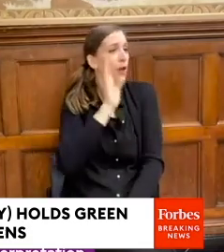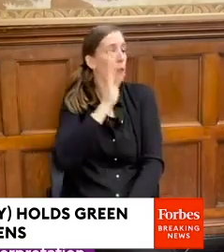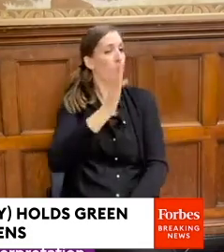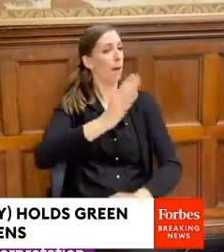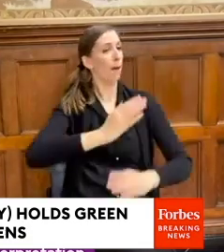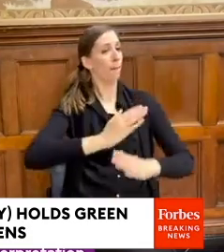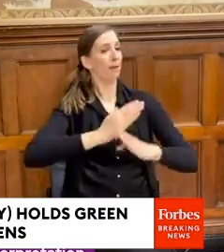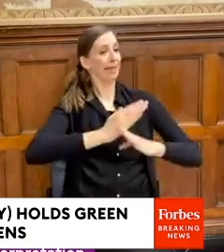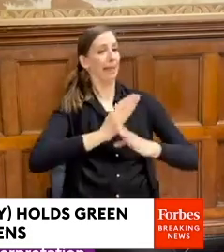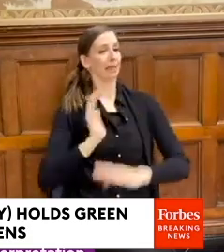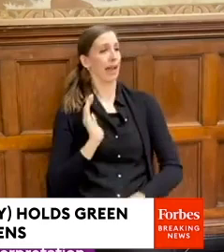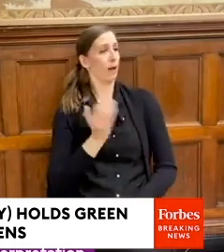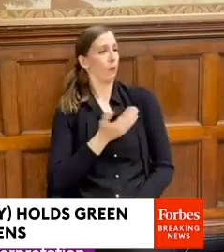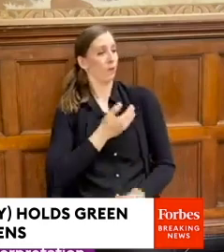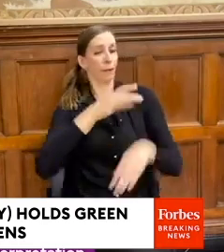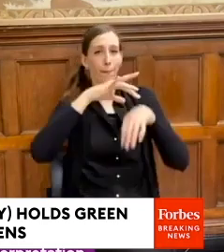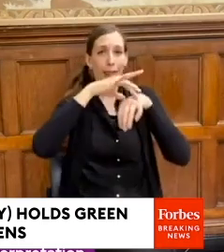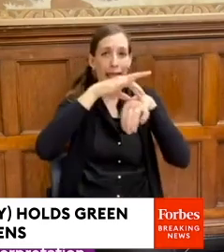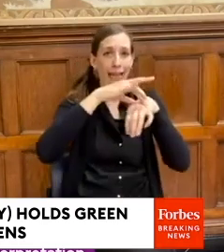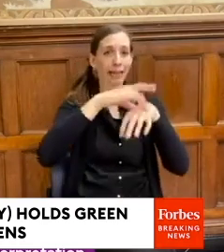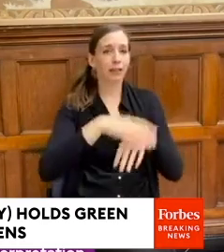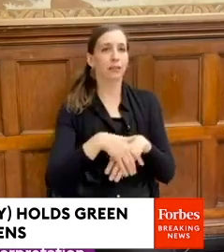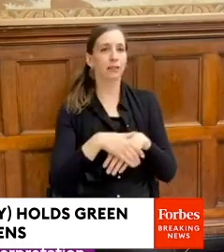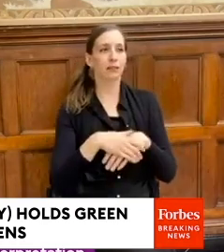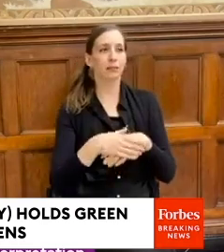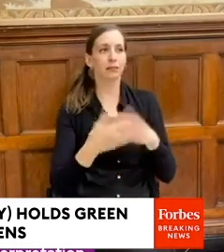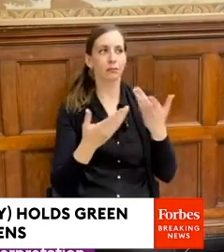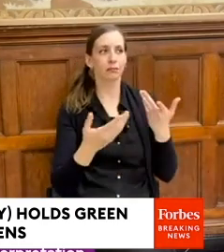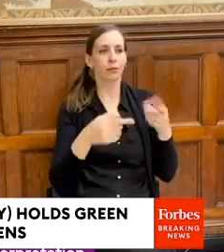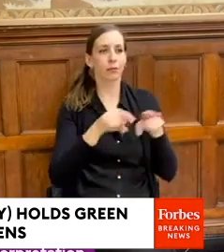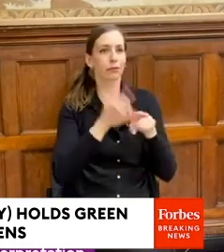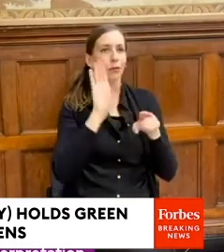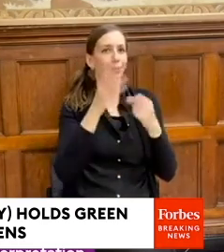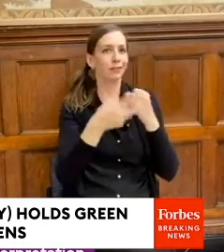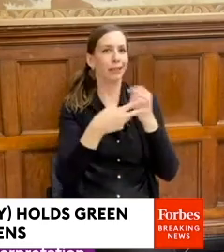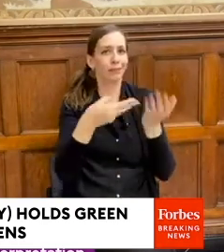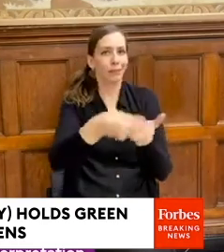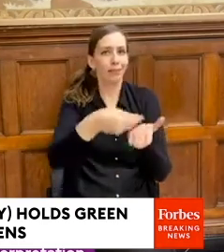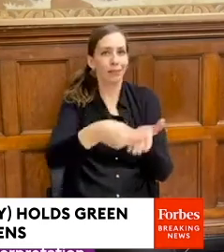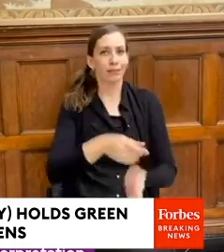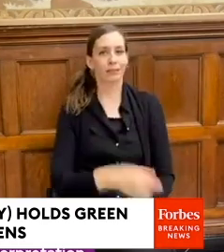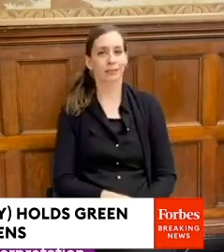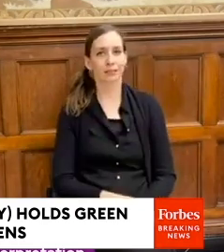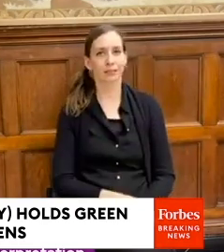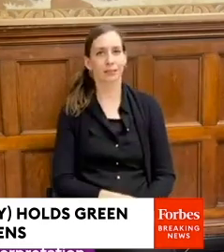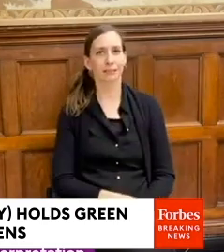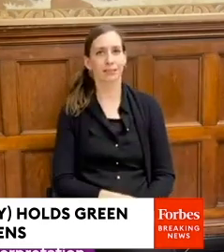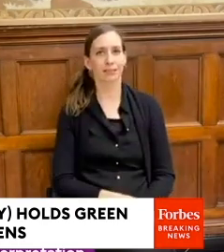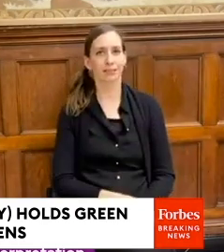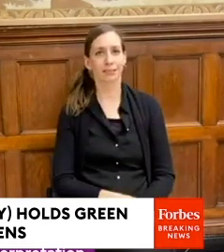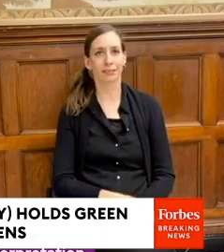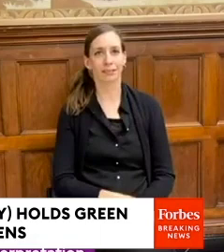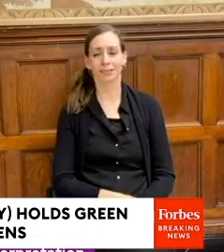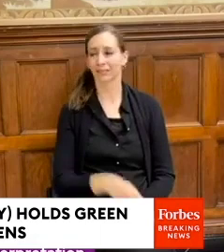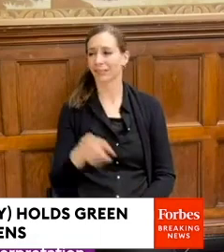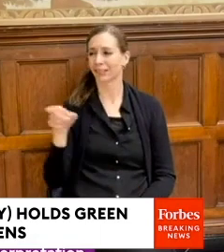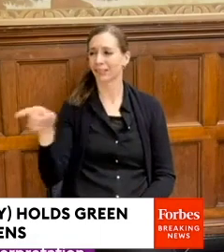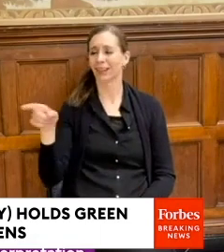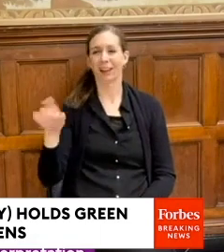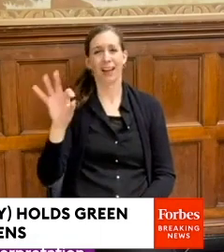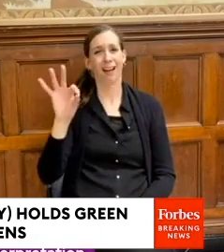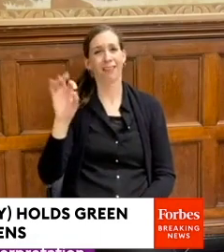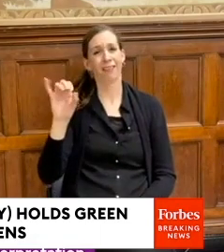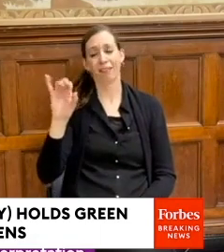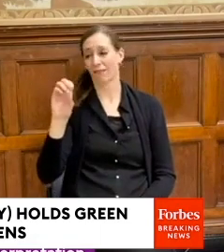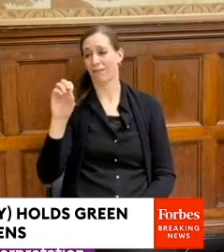they're going to protect our pocket because this is a huge issue that is just crushing working families